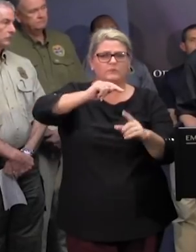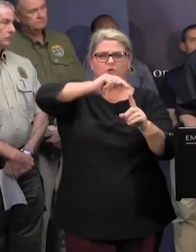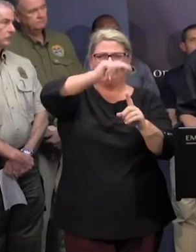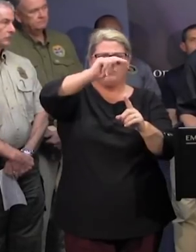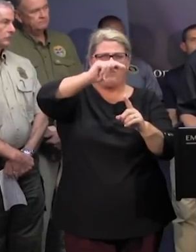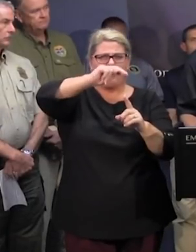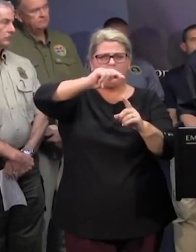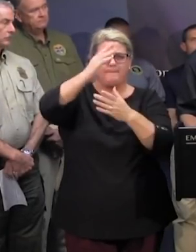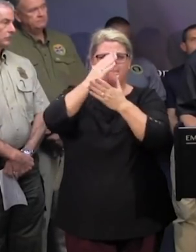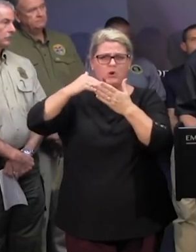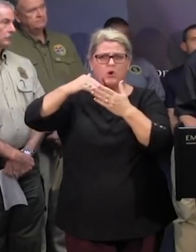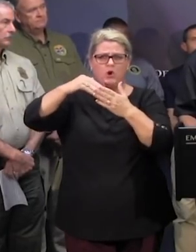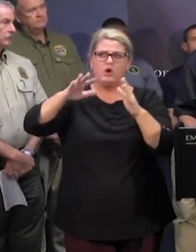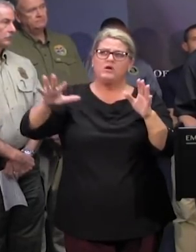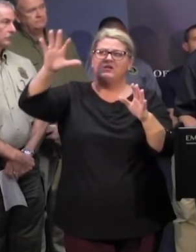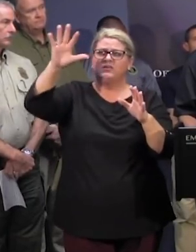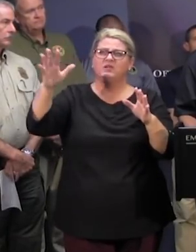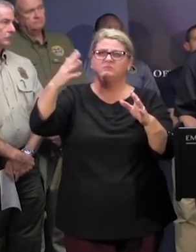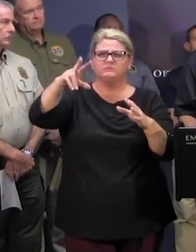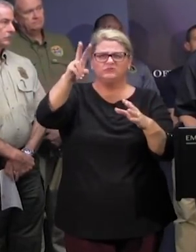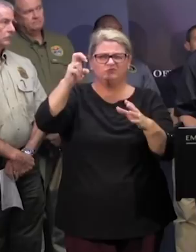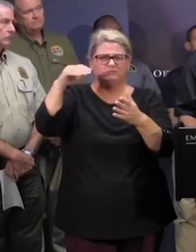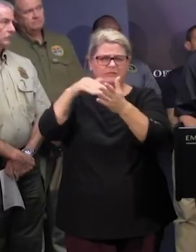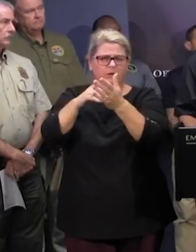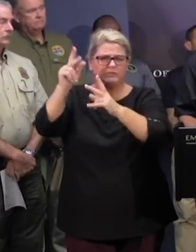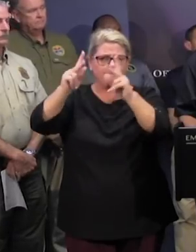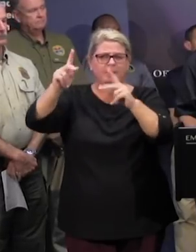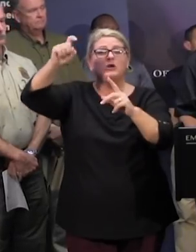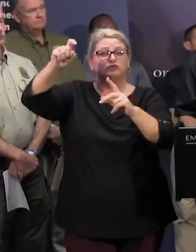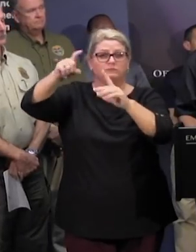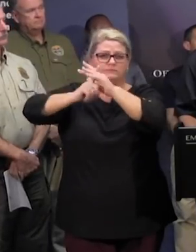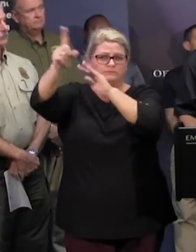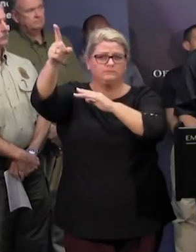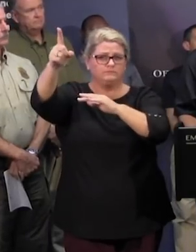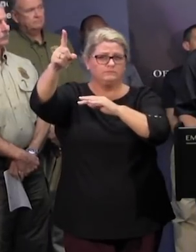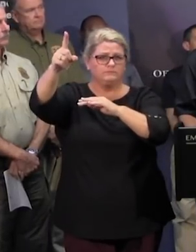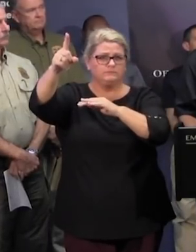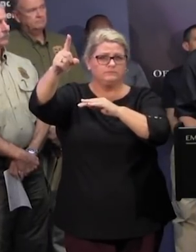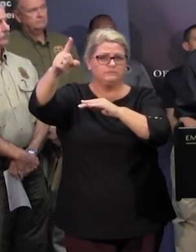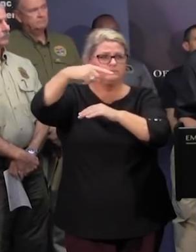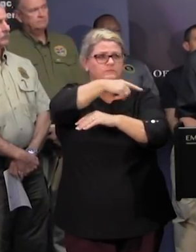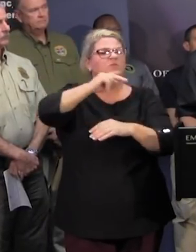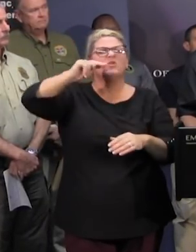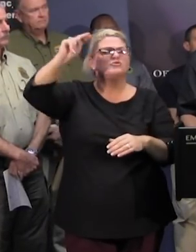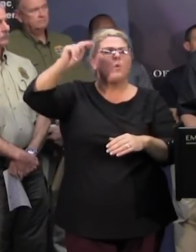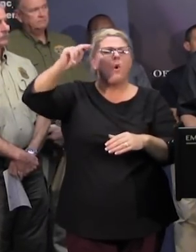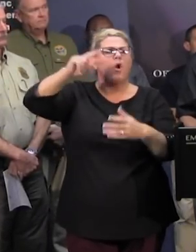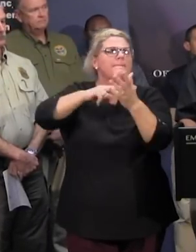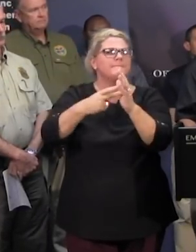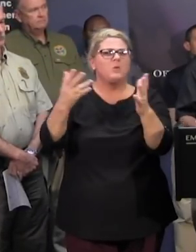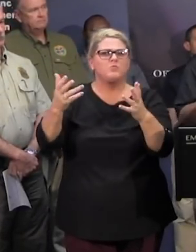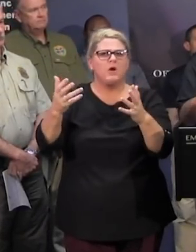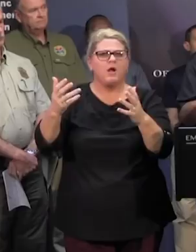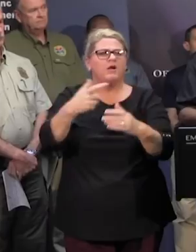conglomerate uh there was probably about 200 000 people should have evacuated what is the norman and northern conglomerate oh i'm